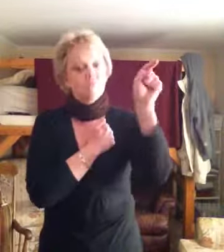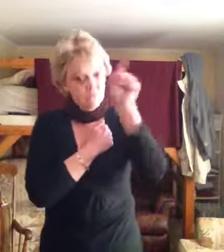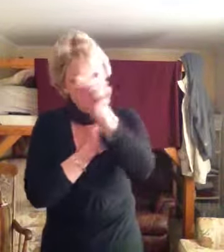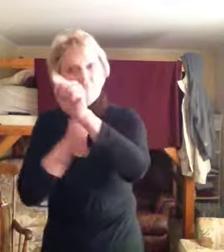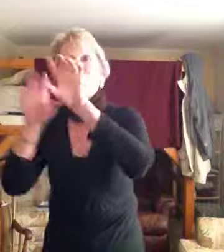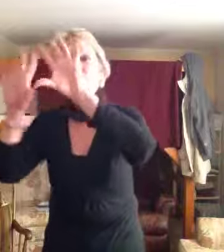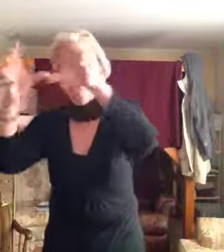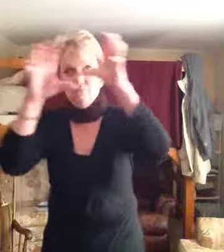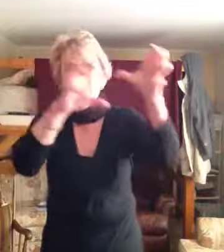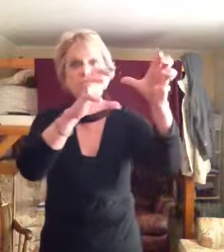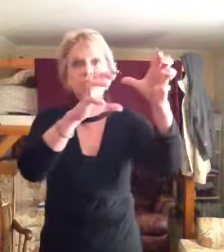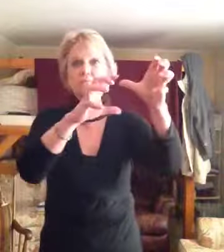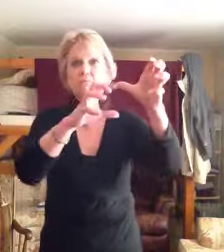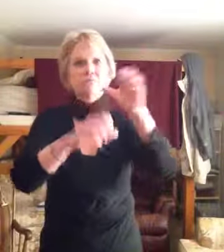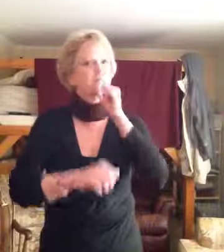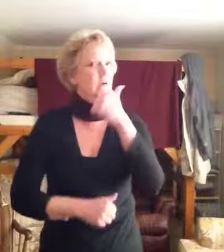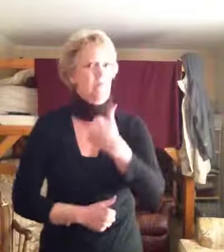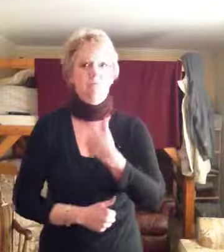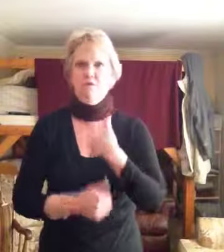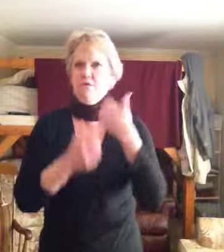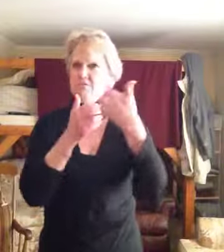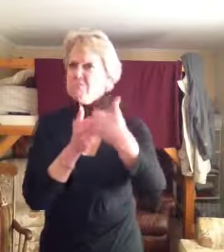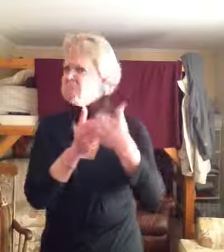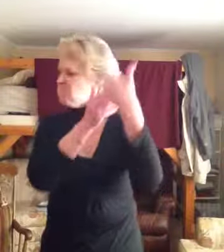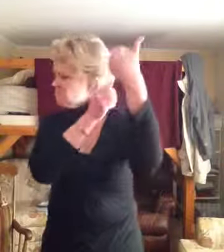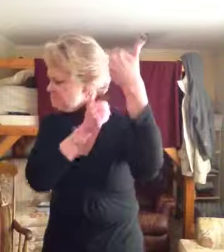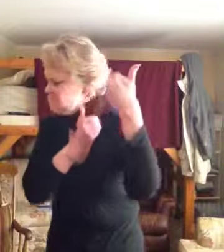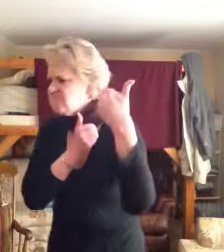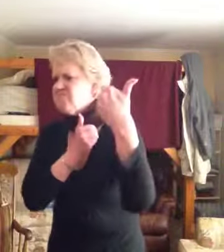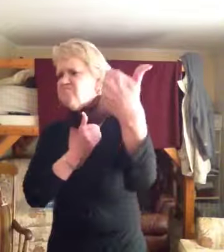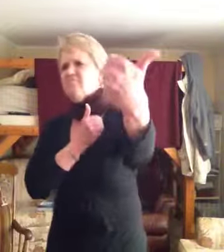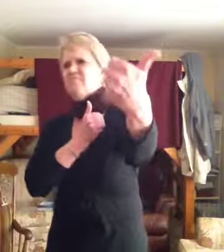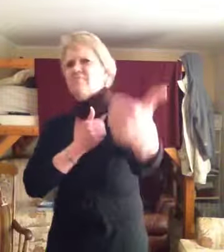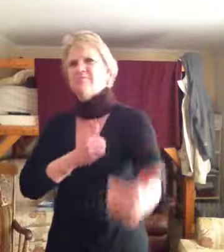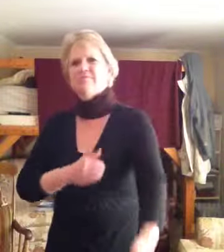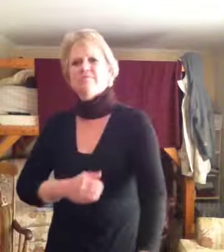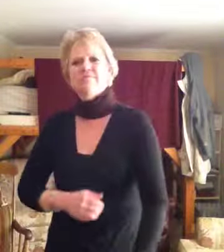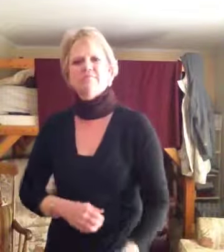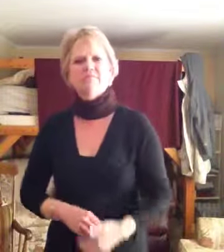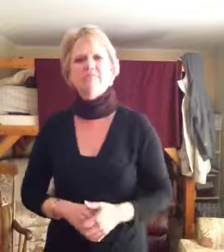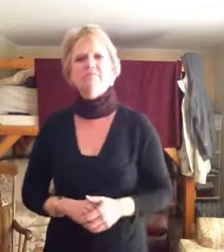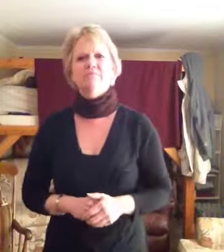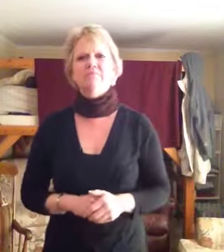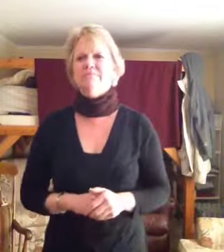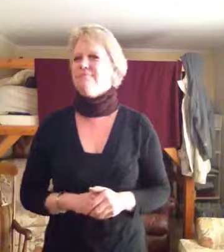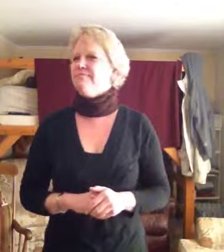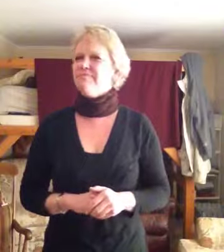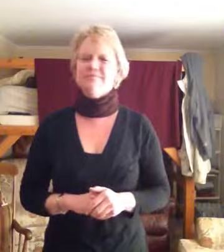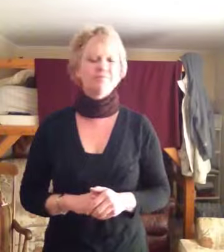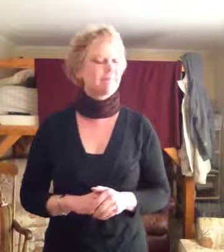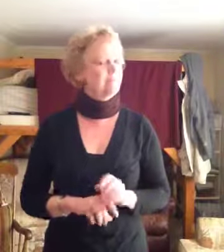for the lucky and the strong.